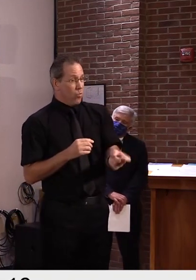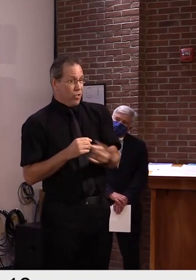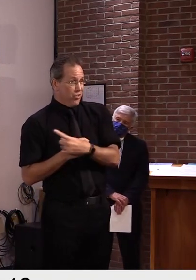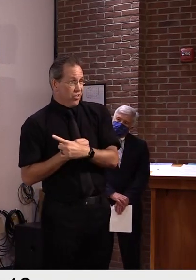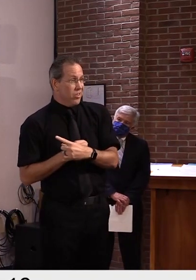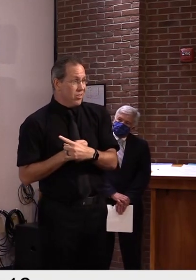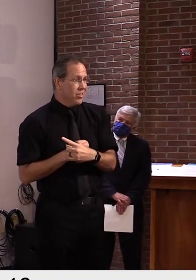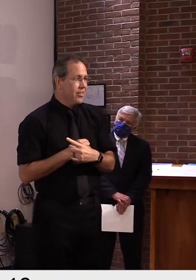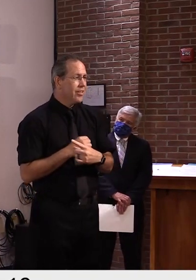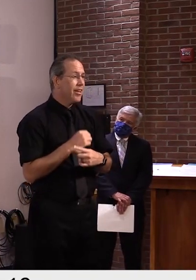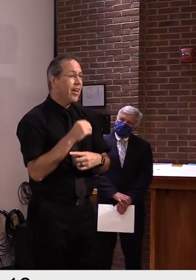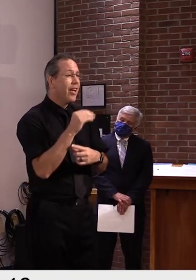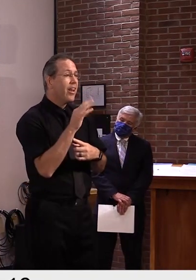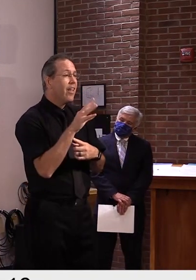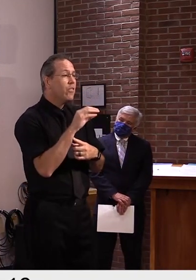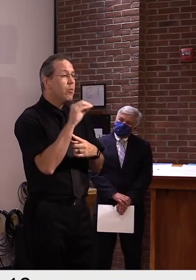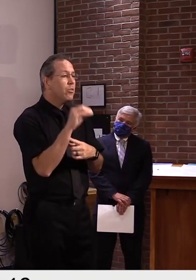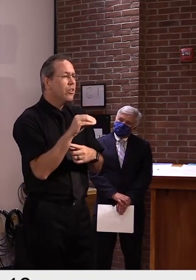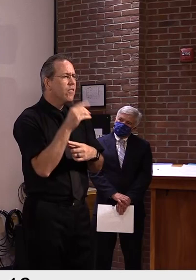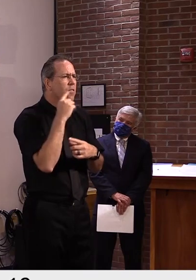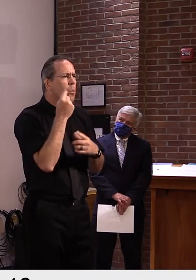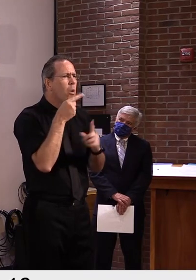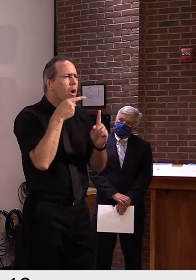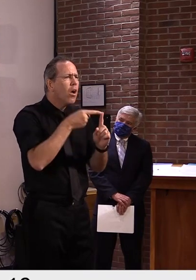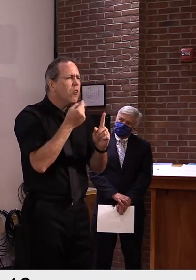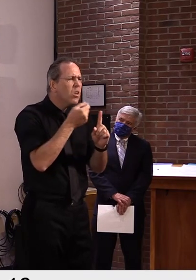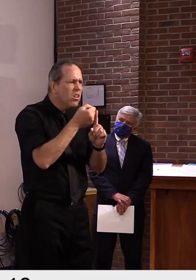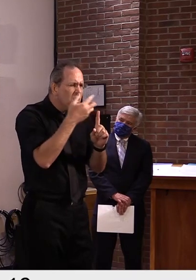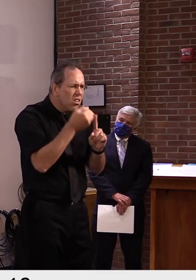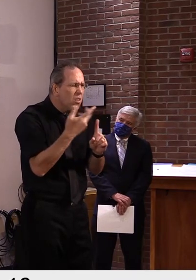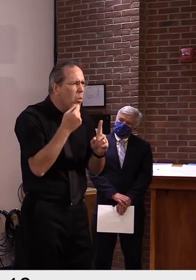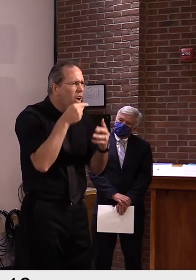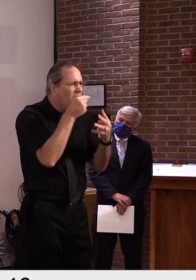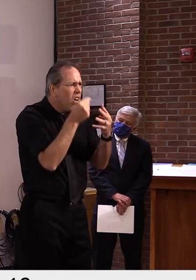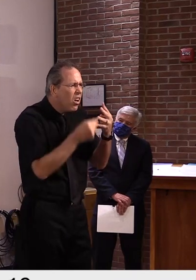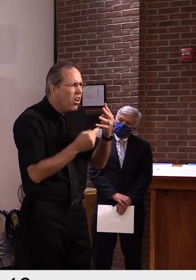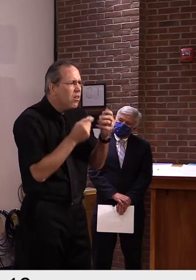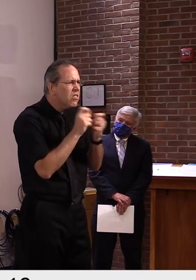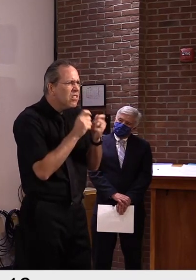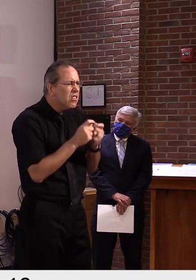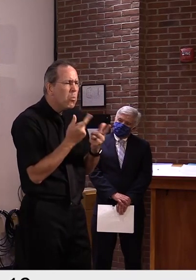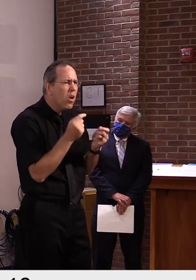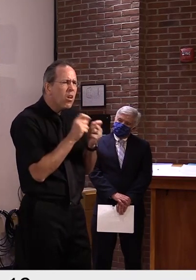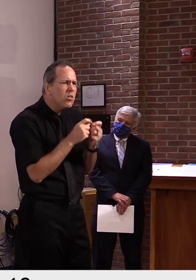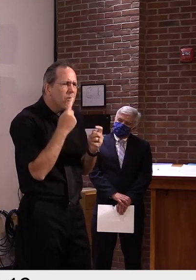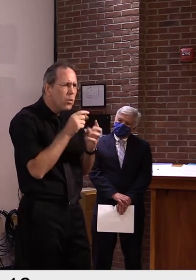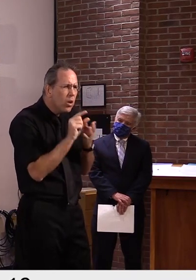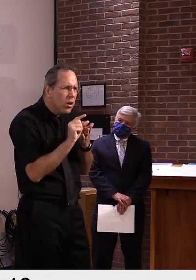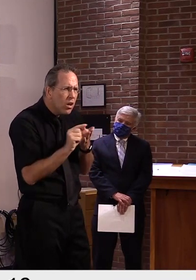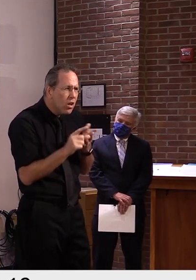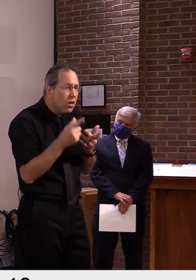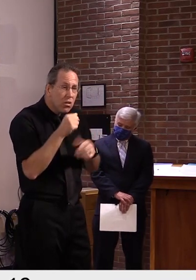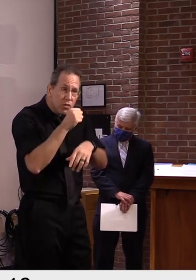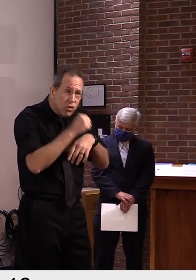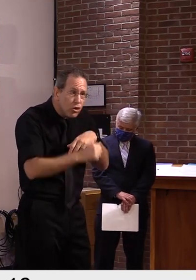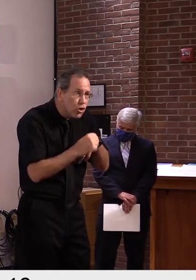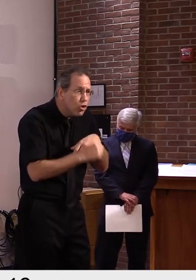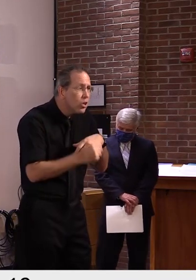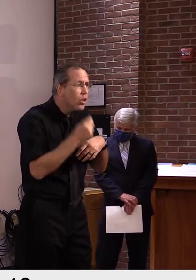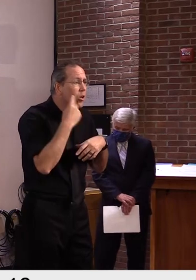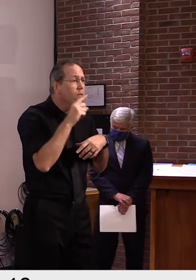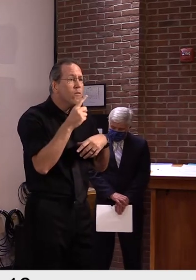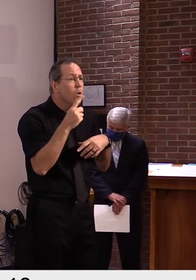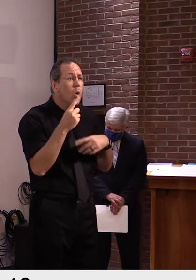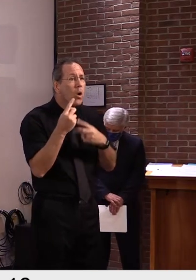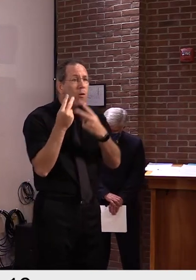types of services are Blue Cross Blue Shield paying for? Um, you know, are they paying for surgeries in, uh, certain locations? Are they